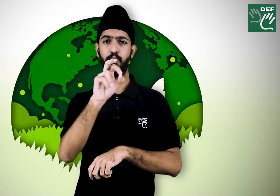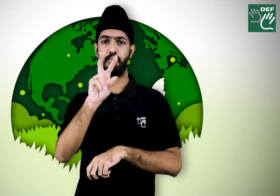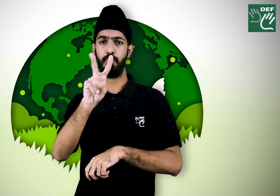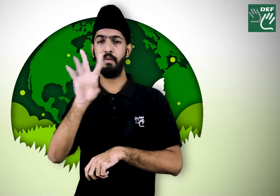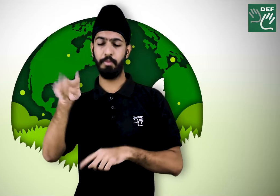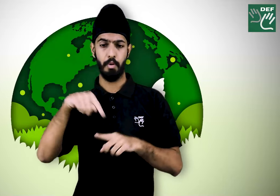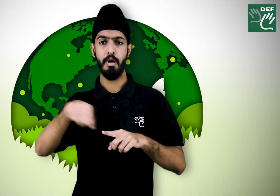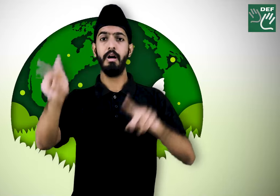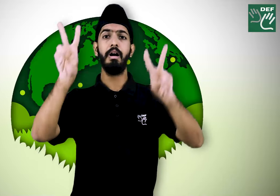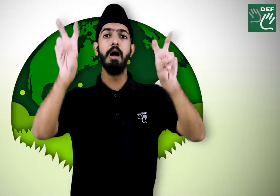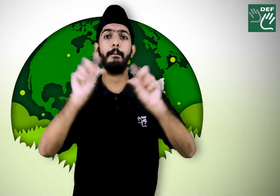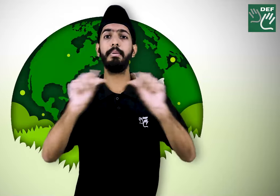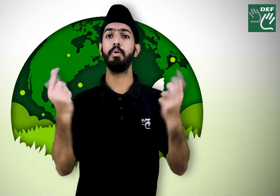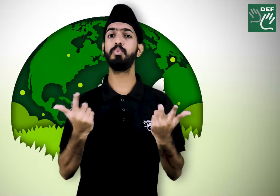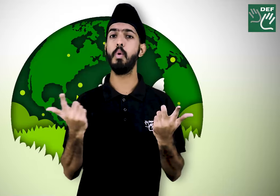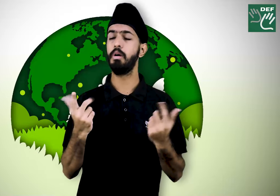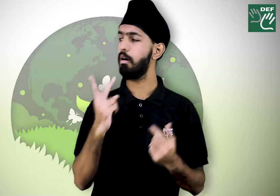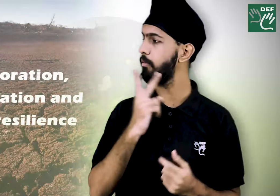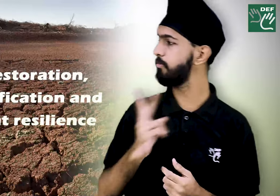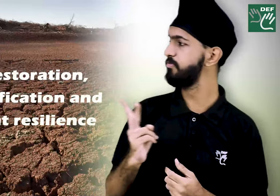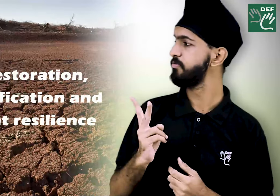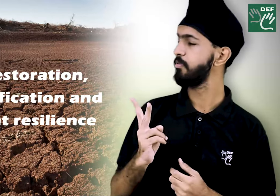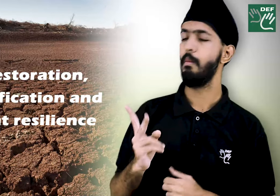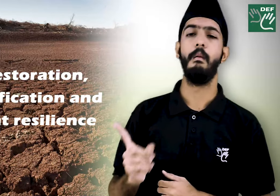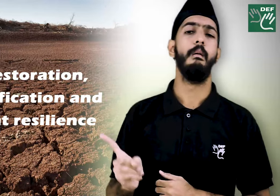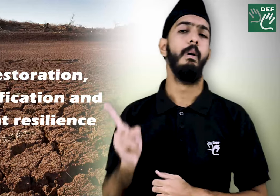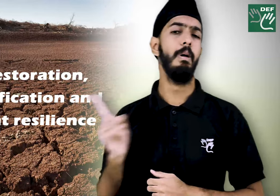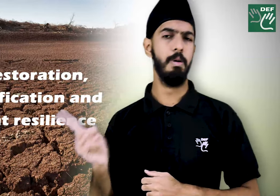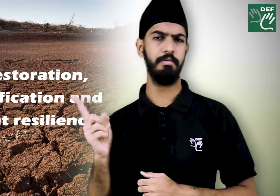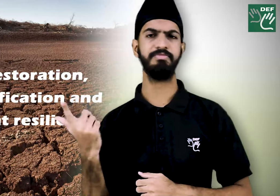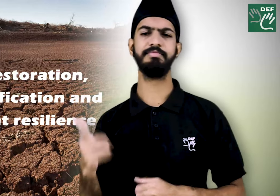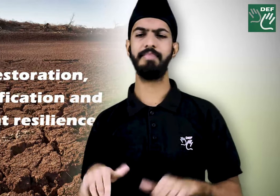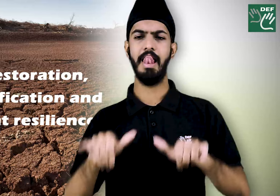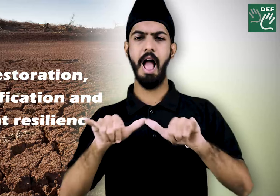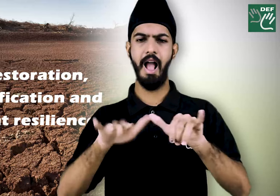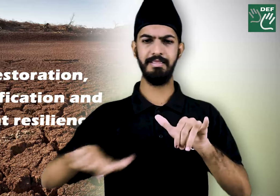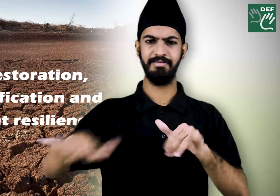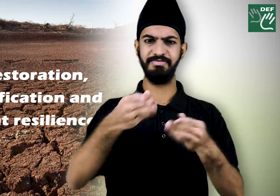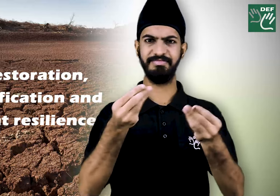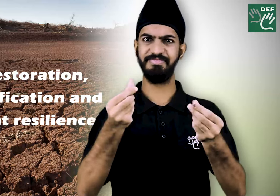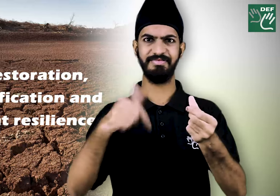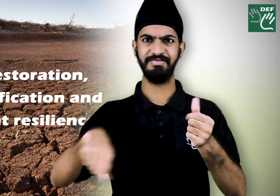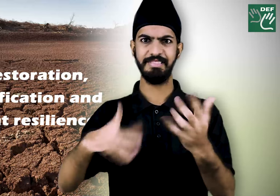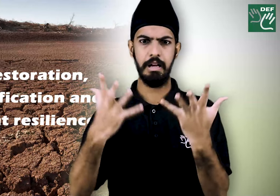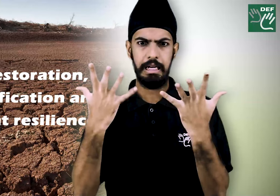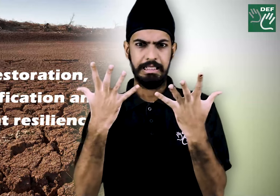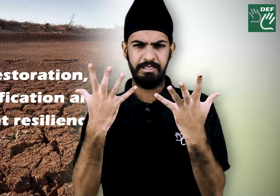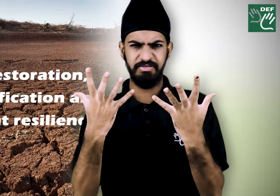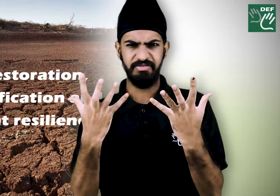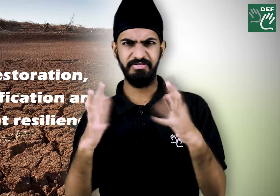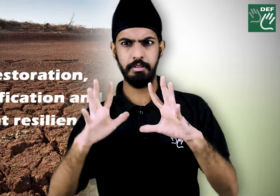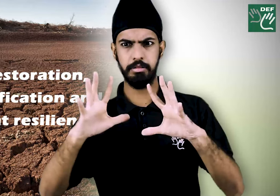the theme for 2024 is land restoration, desertification